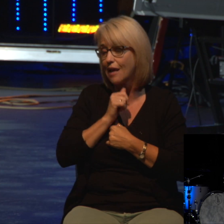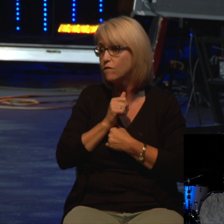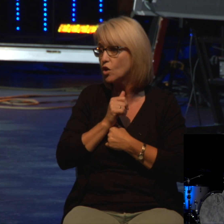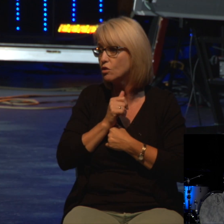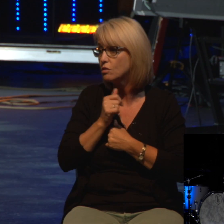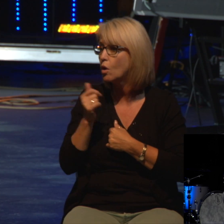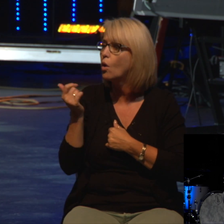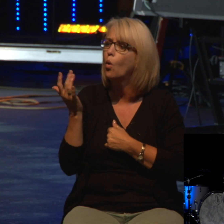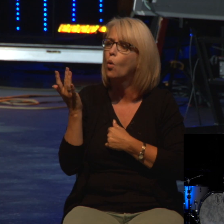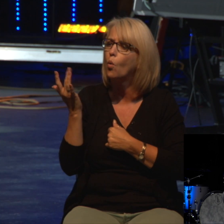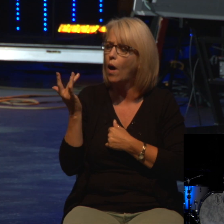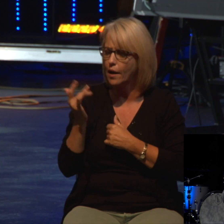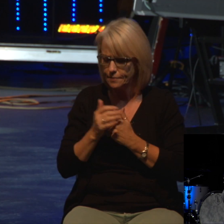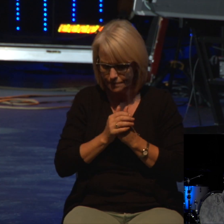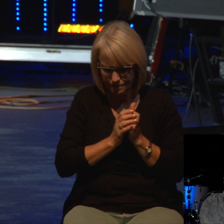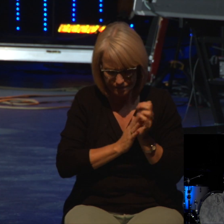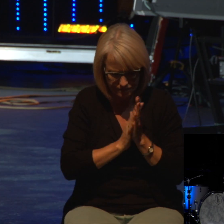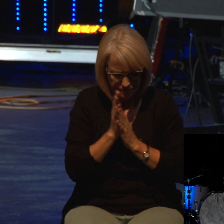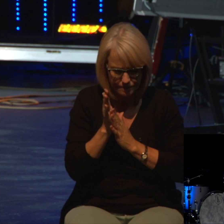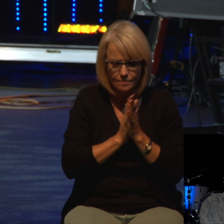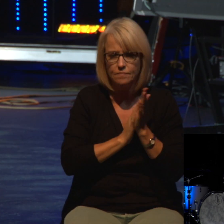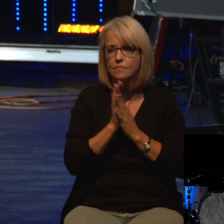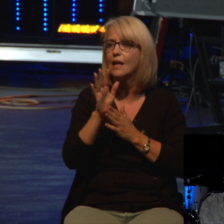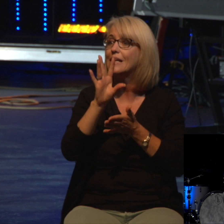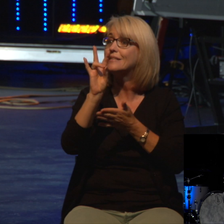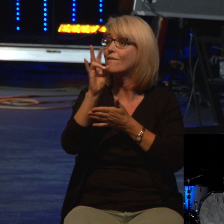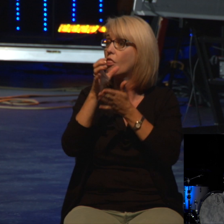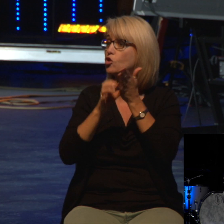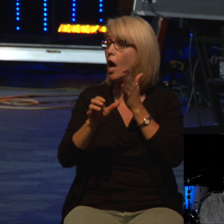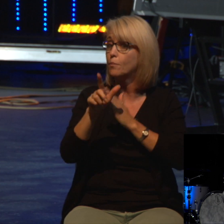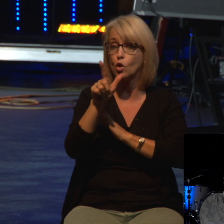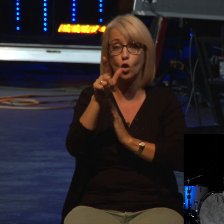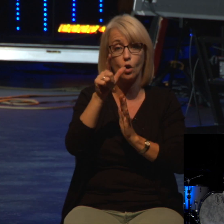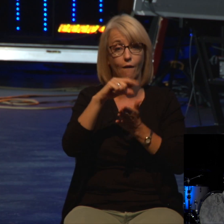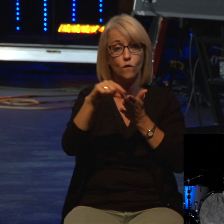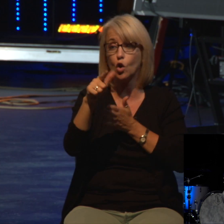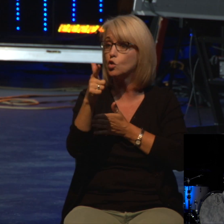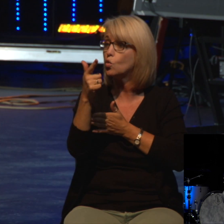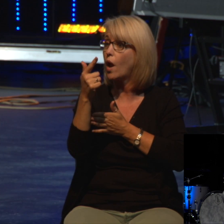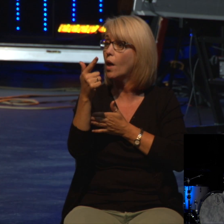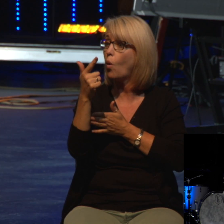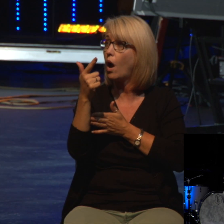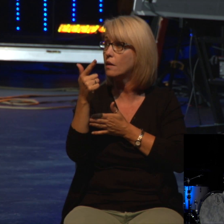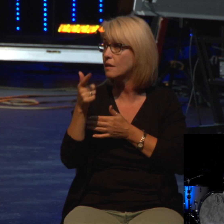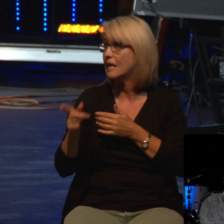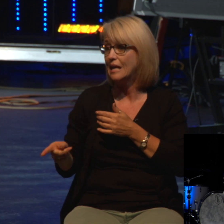Joshua, the 21st verse, we find that he says exactly that.